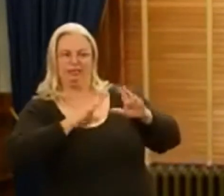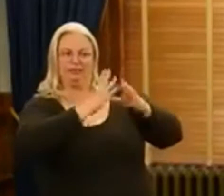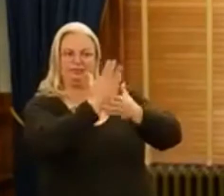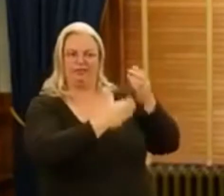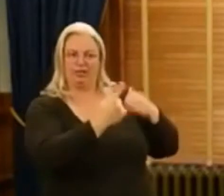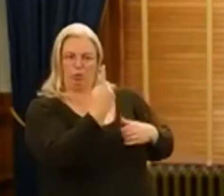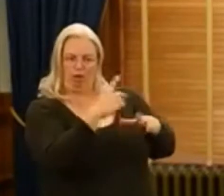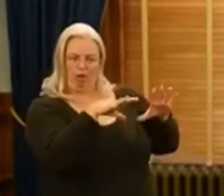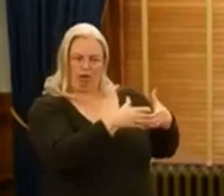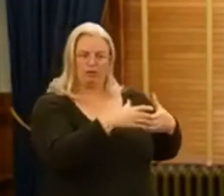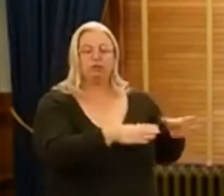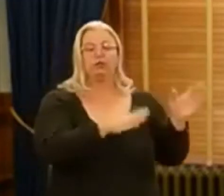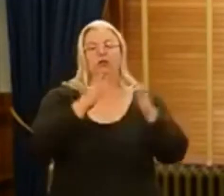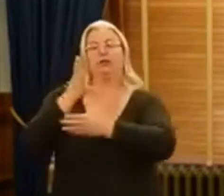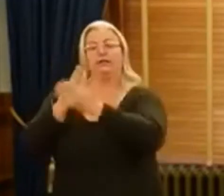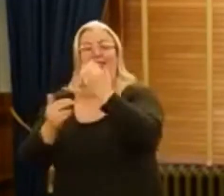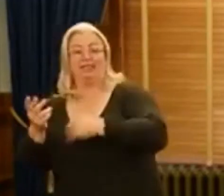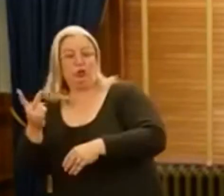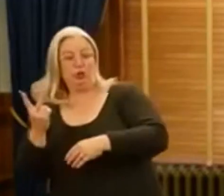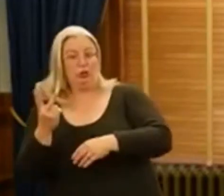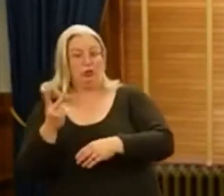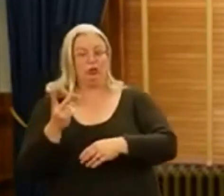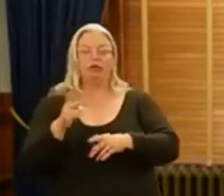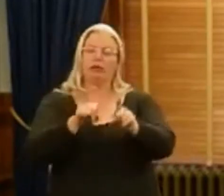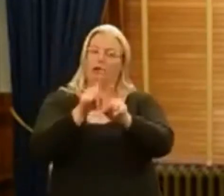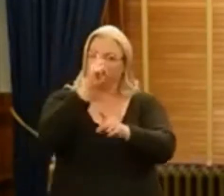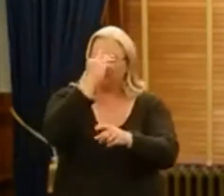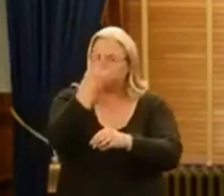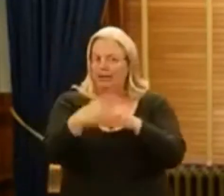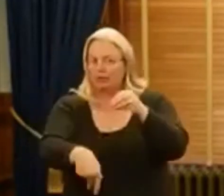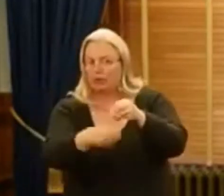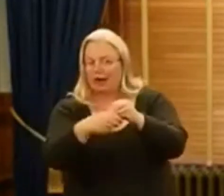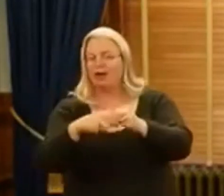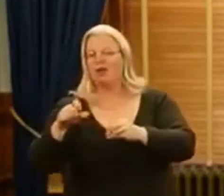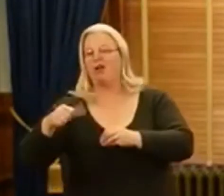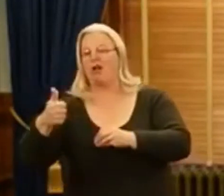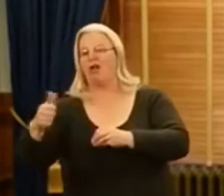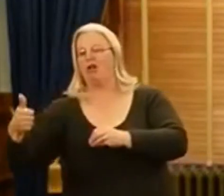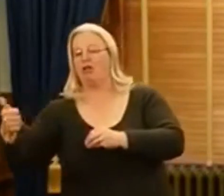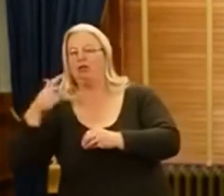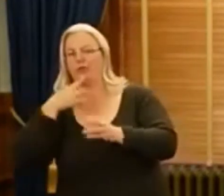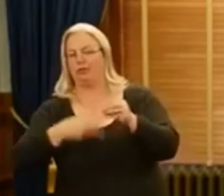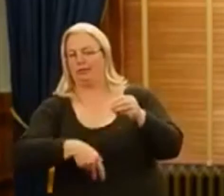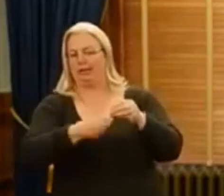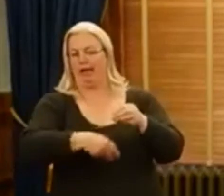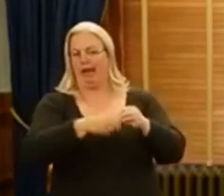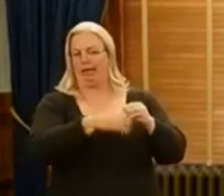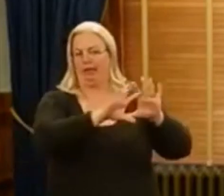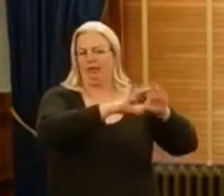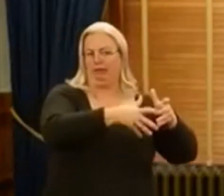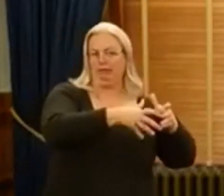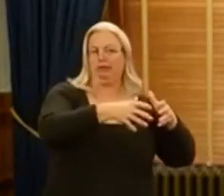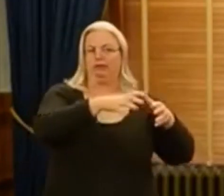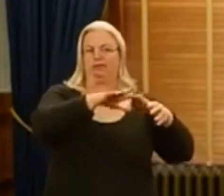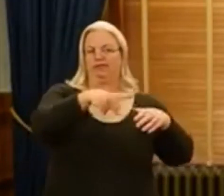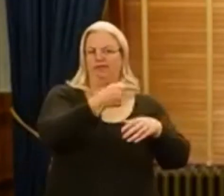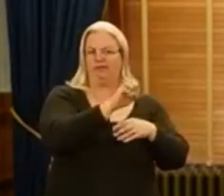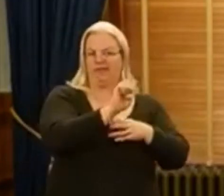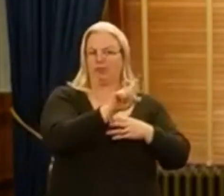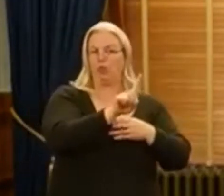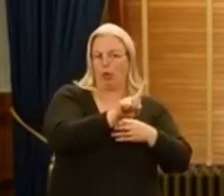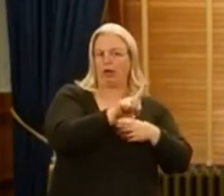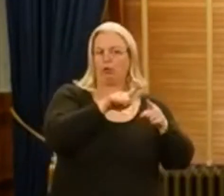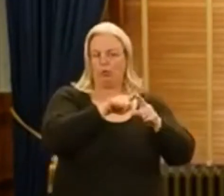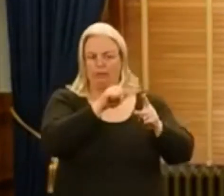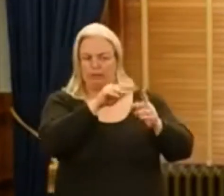Phase two, and I must also say that there will be others who will be added to the phase one group as we're